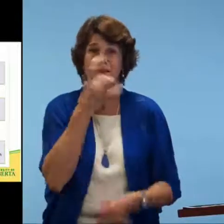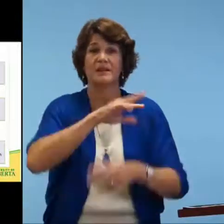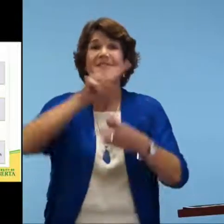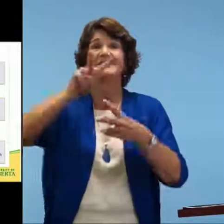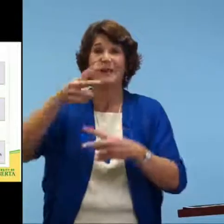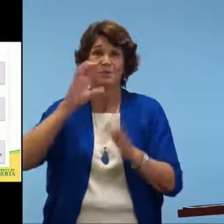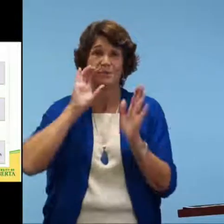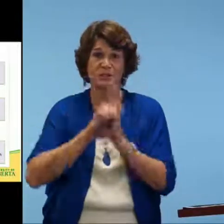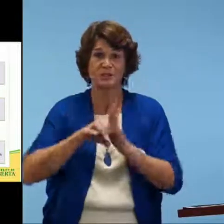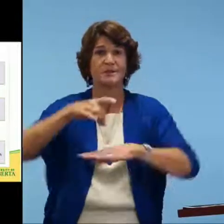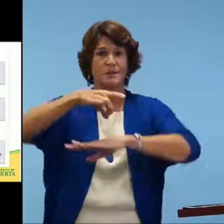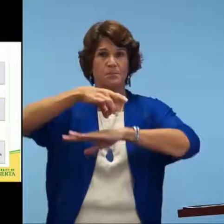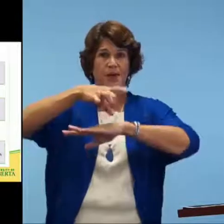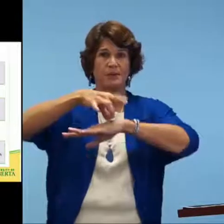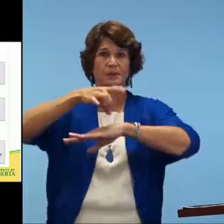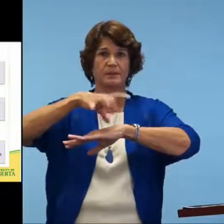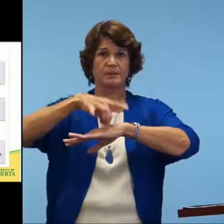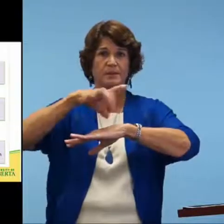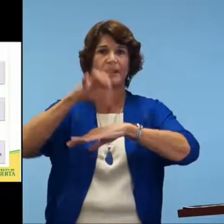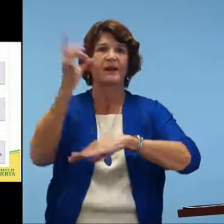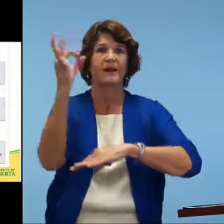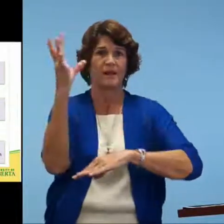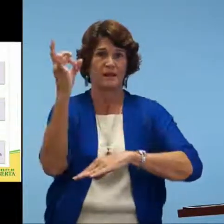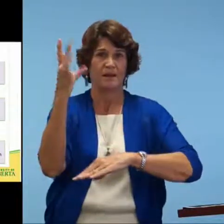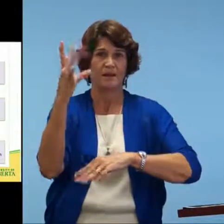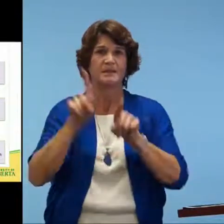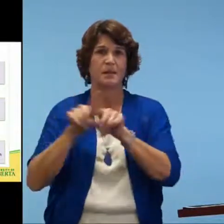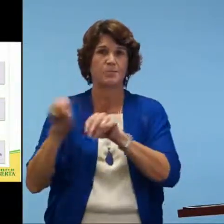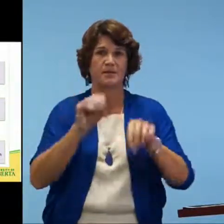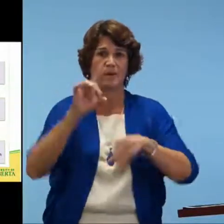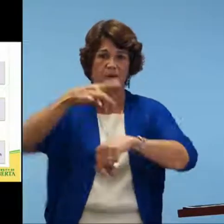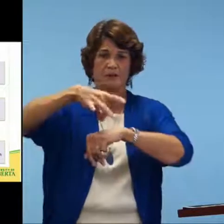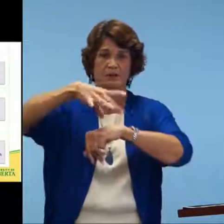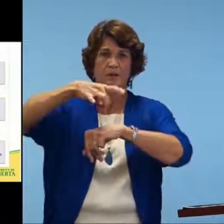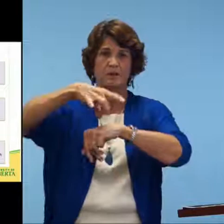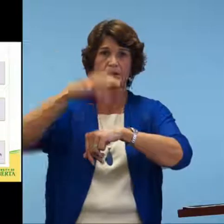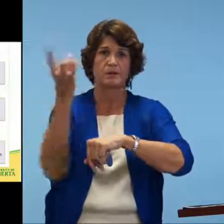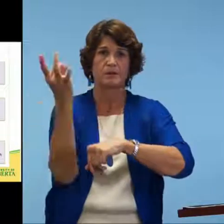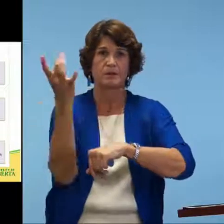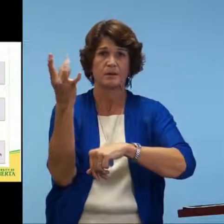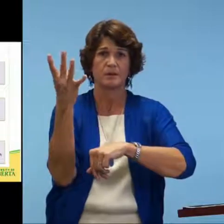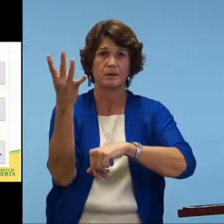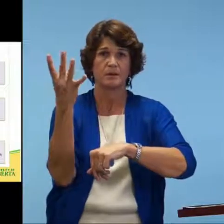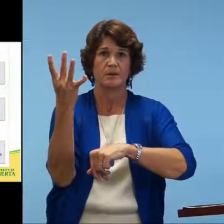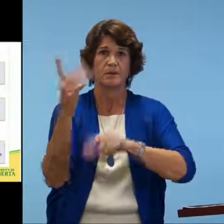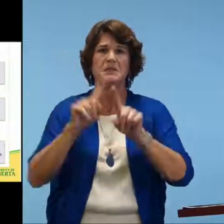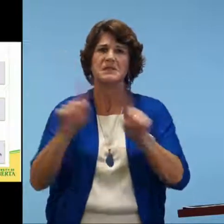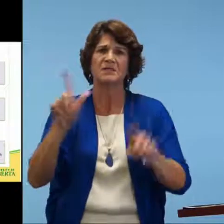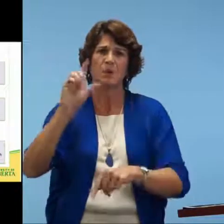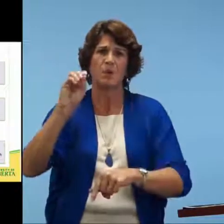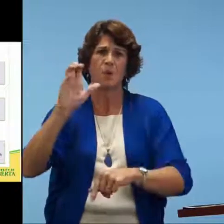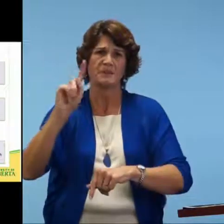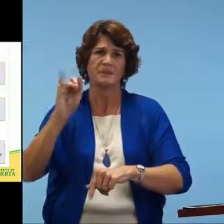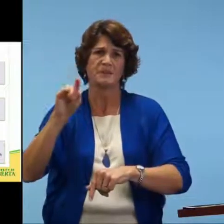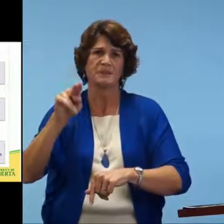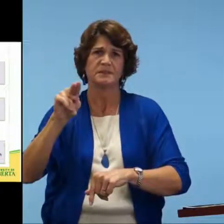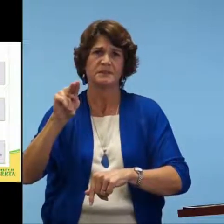The second picture is a pumpkin. So it's got the same movement, different location,